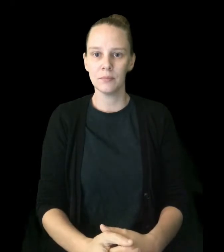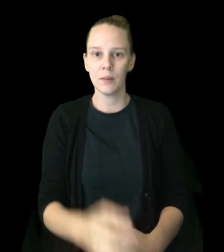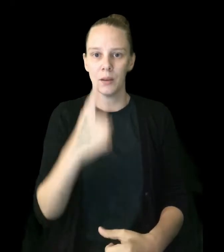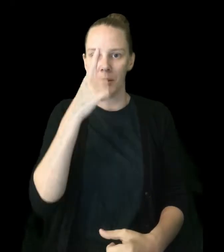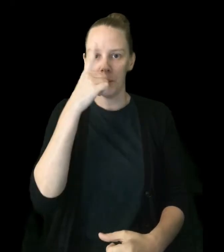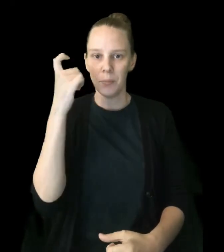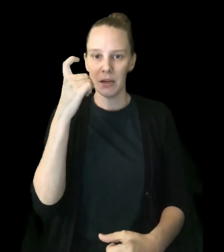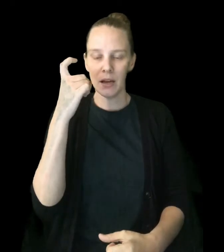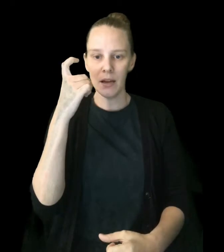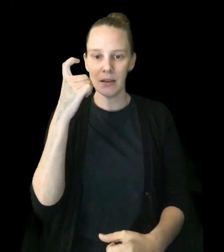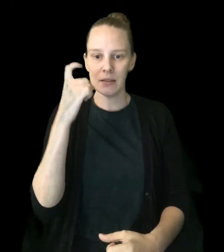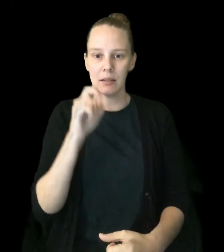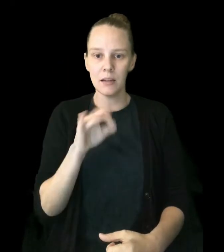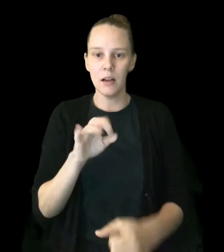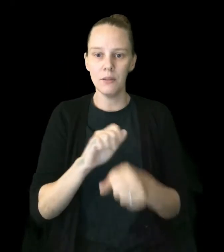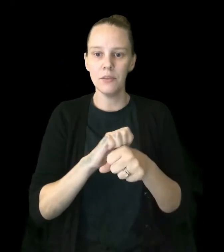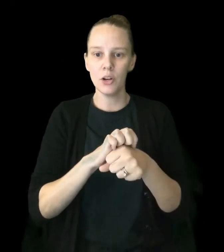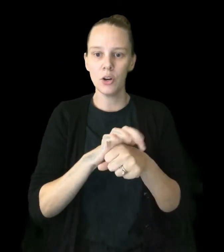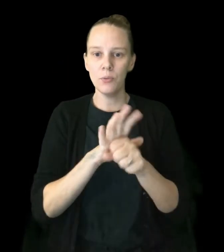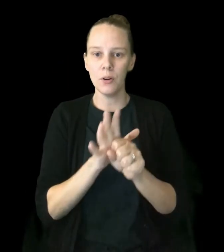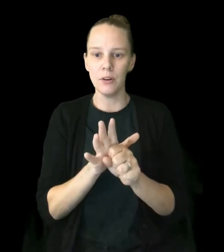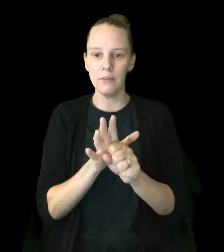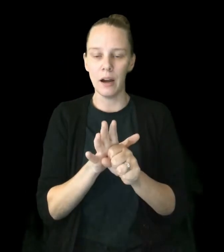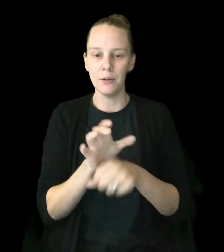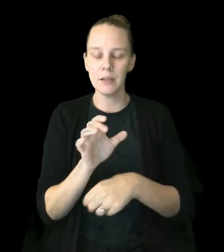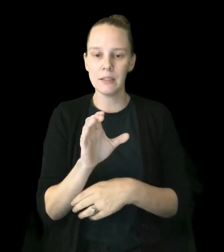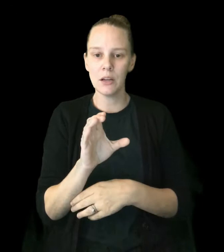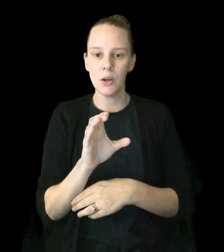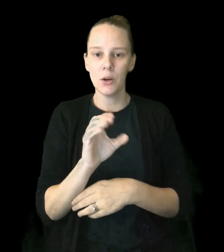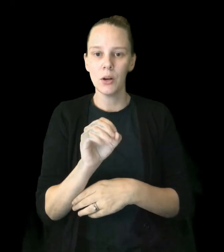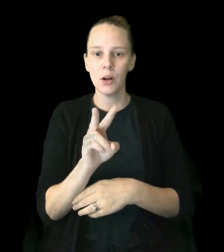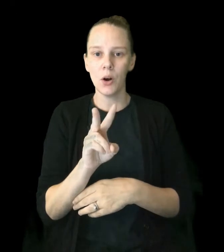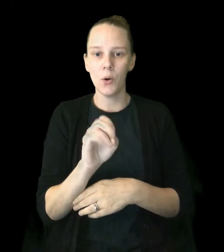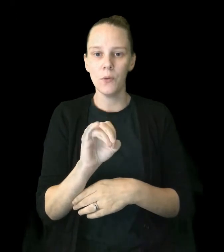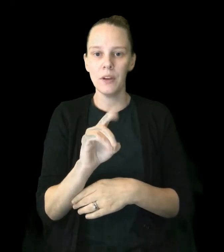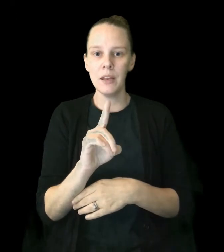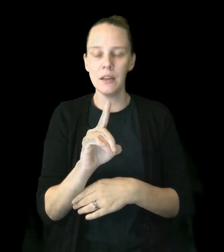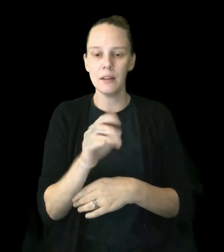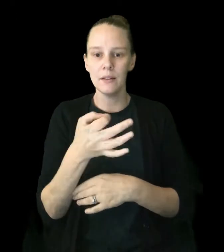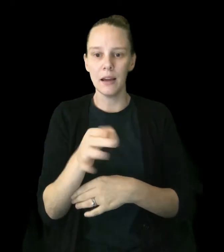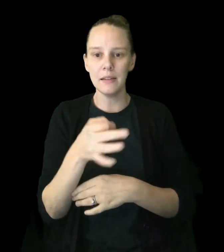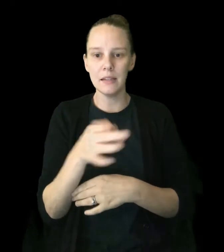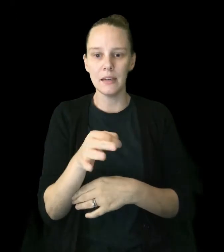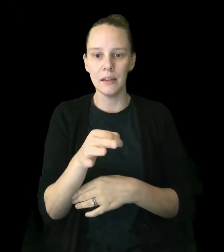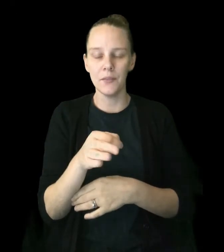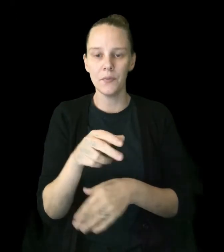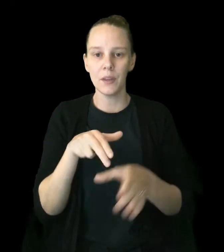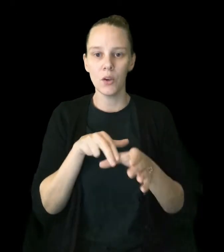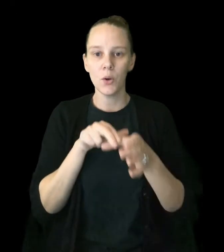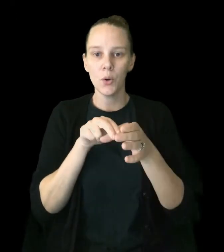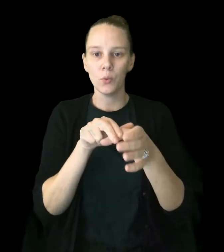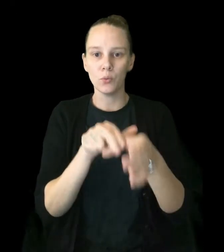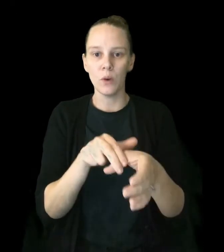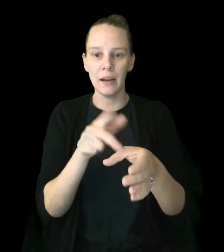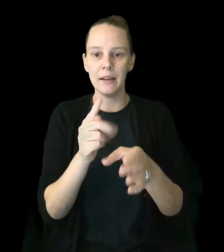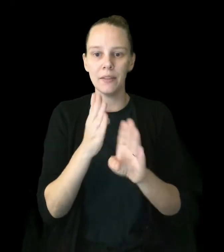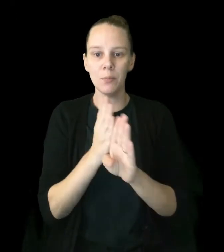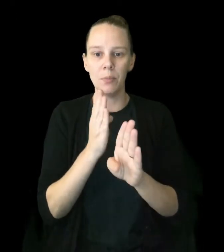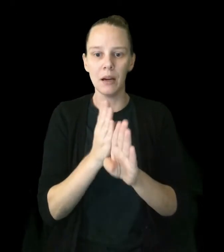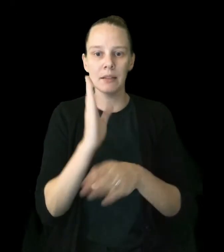Because of coronavirus, COVID-19, riding the bus